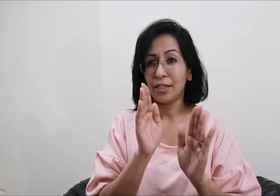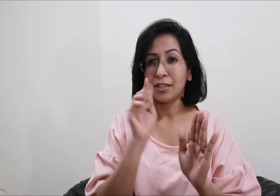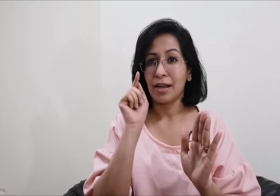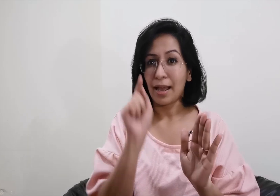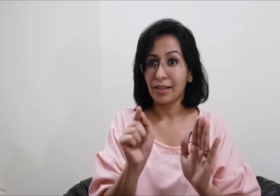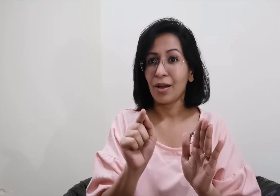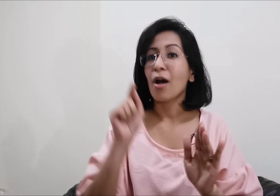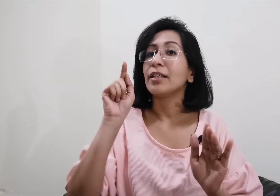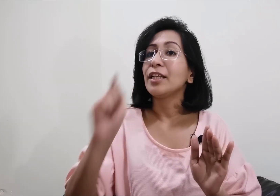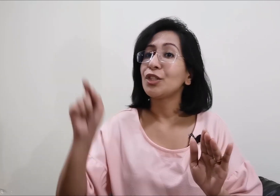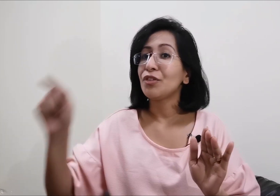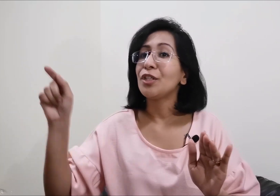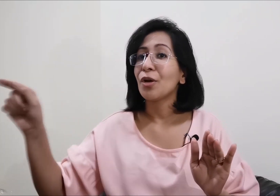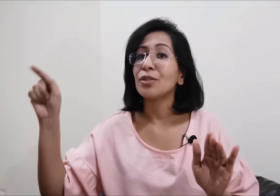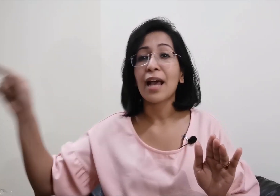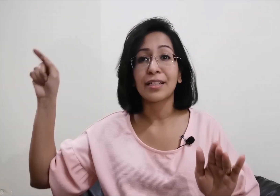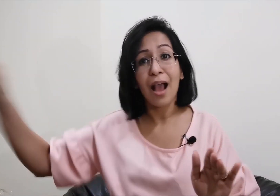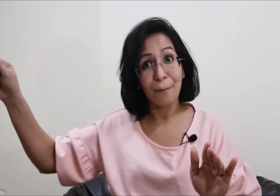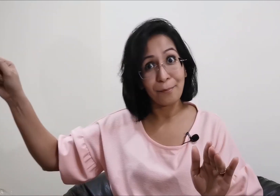hit like on each video that come